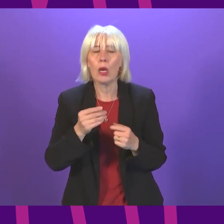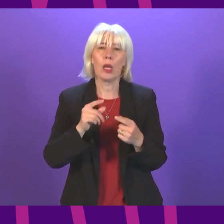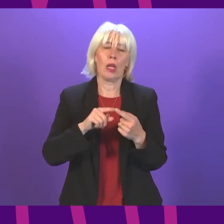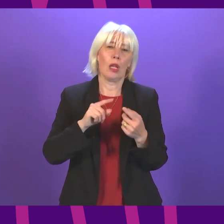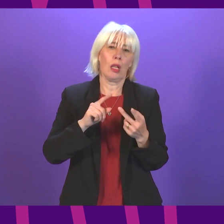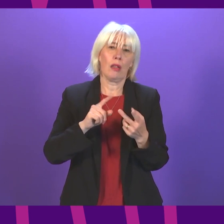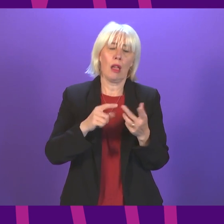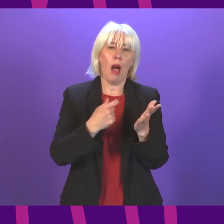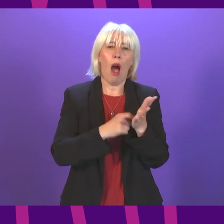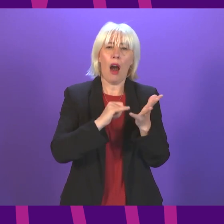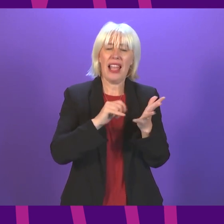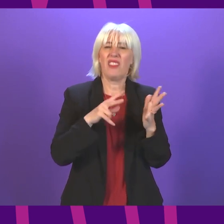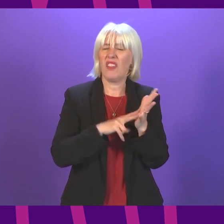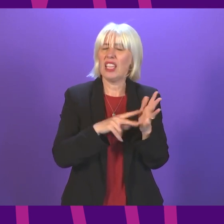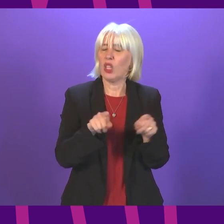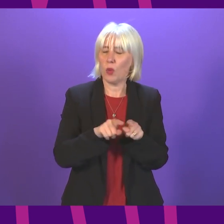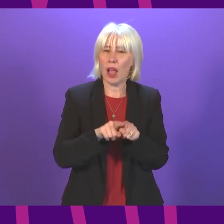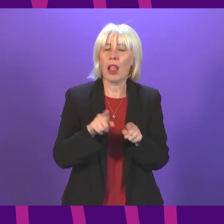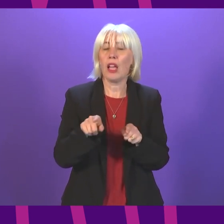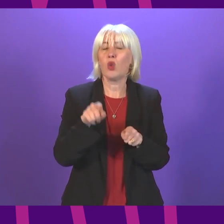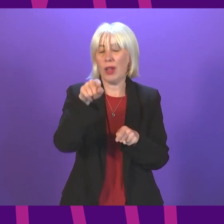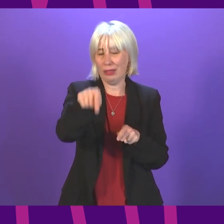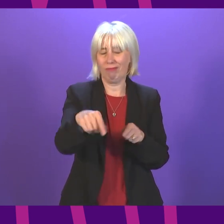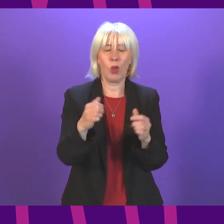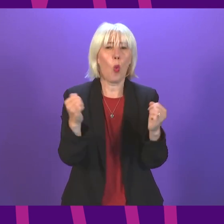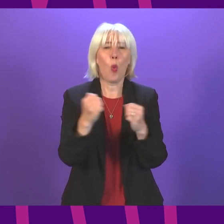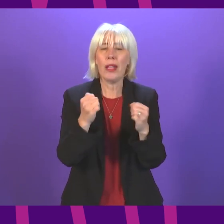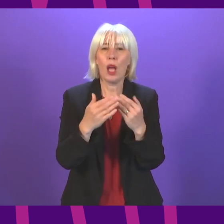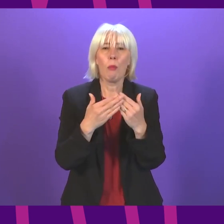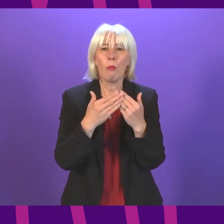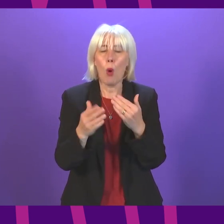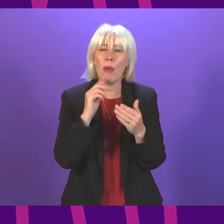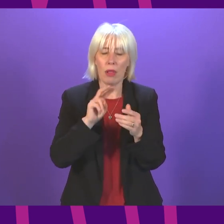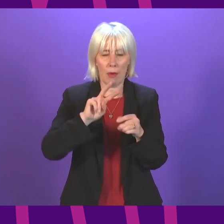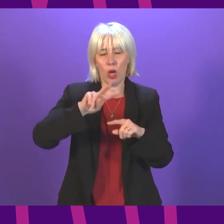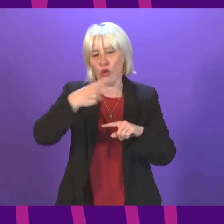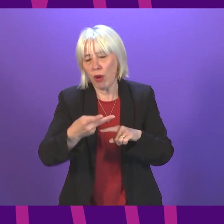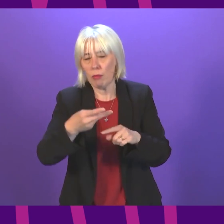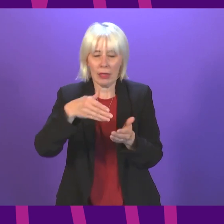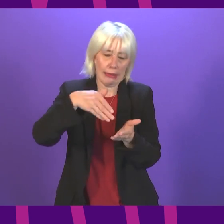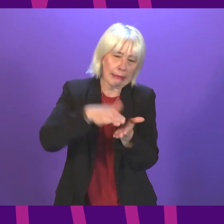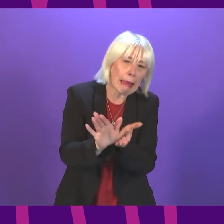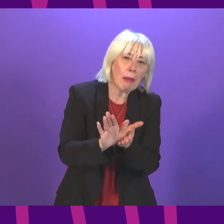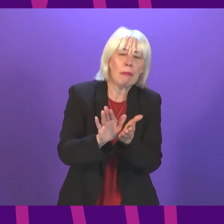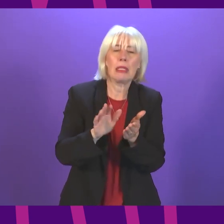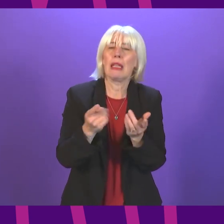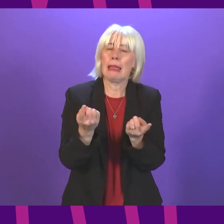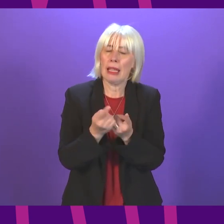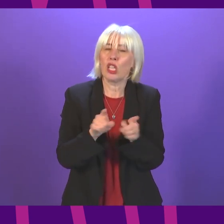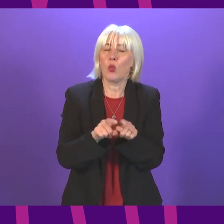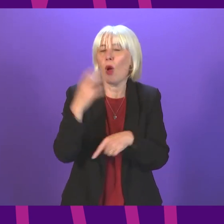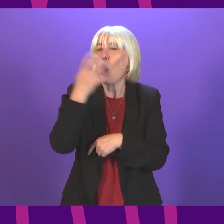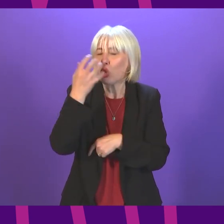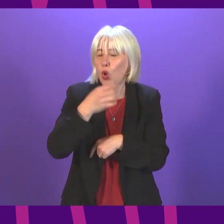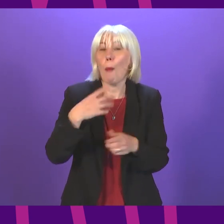seeing challenges around RSV. of course, autumn winter generally sees more trips, slips and falls too. So we are concerned, but we're already